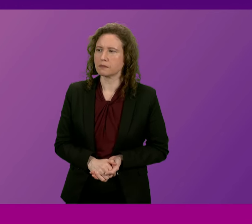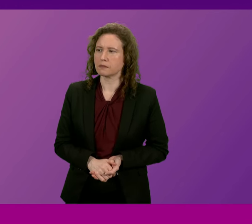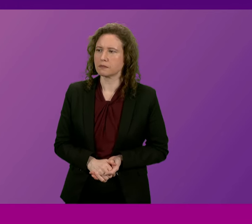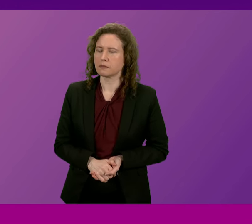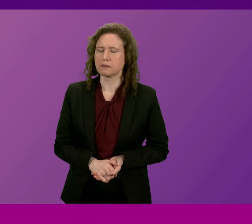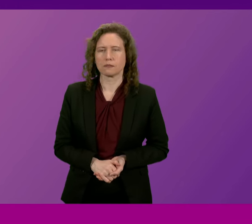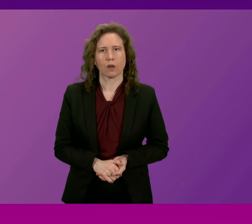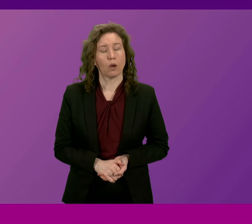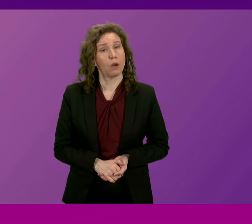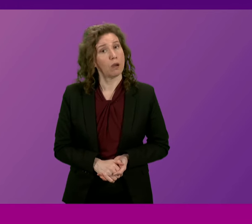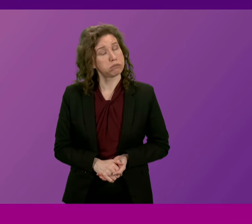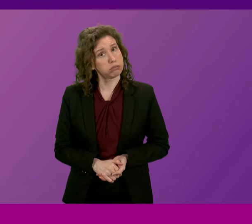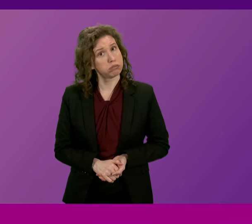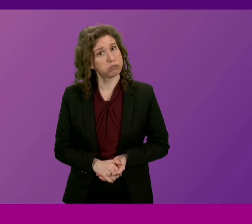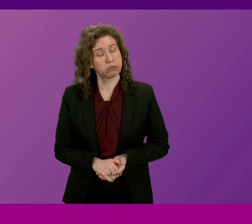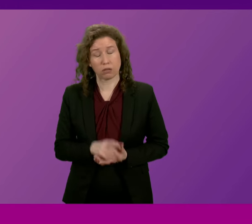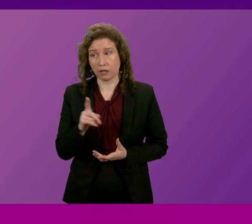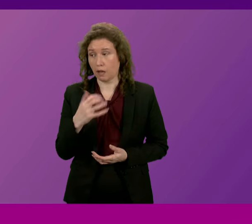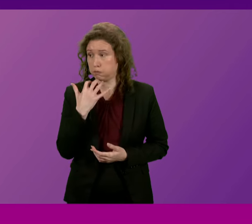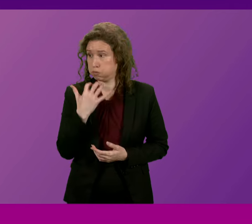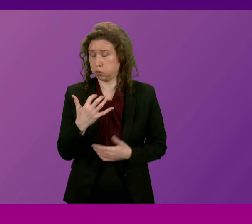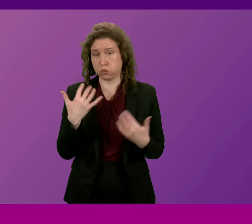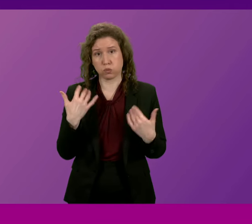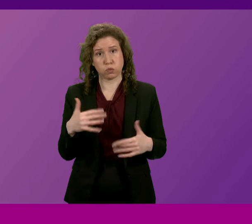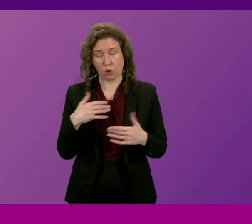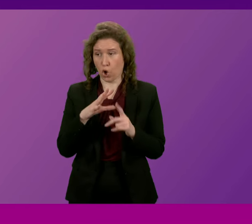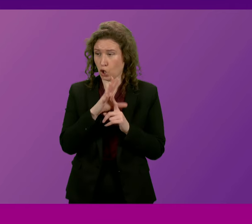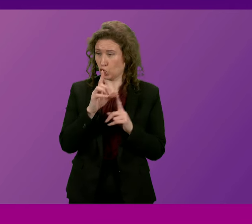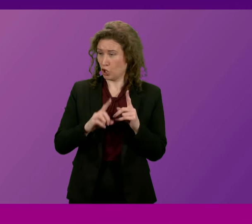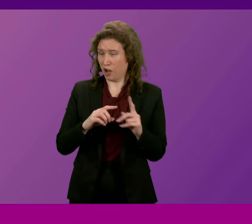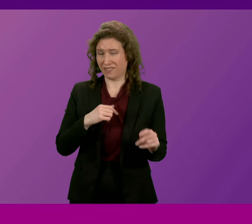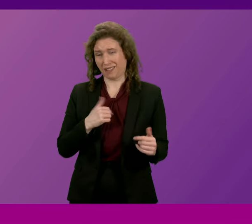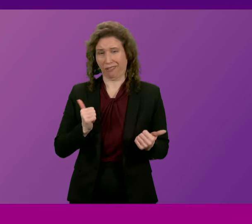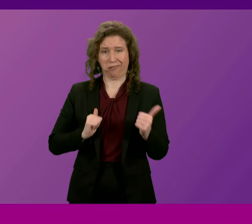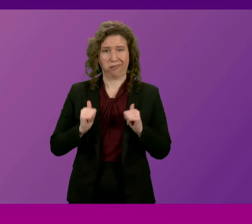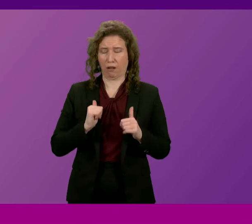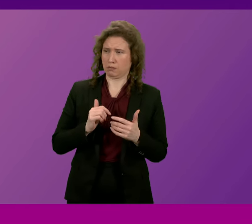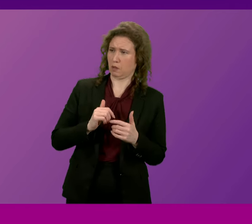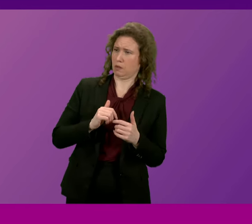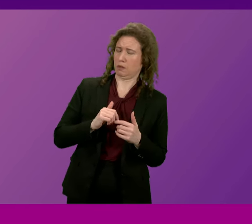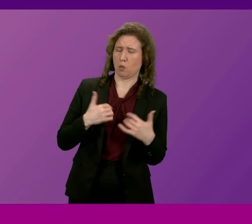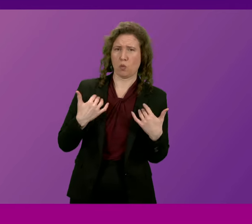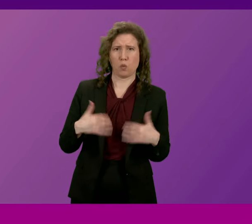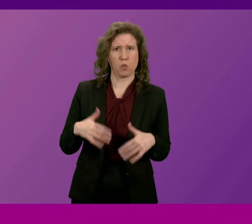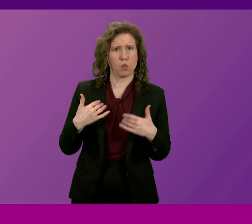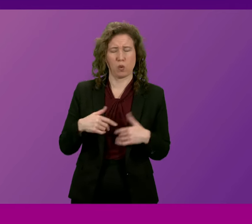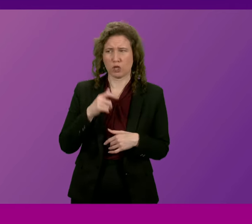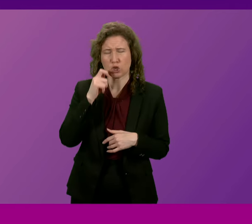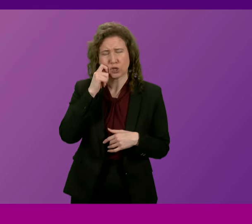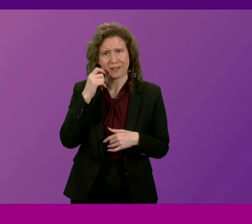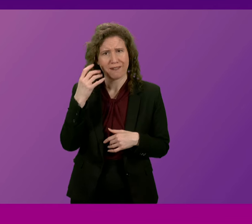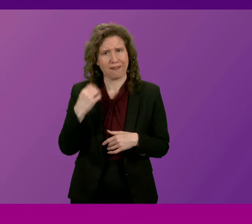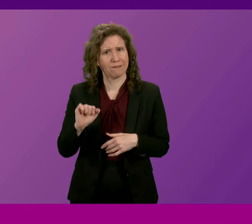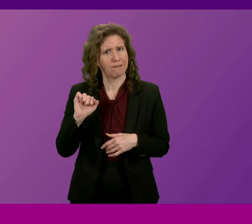My goodness, the brass neck of Conservative members in this Parliament. Let's hear one another.